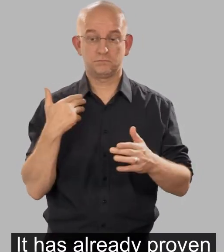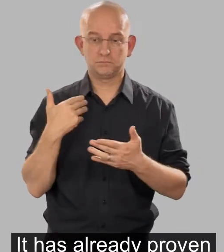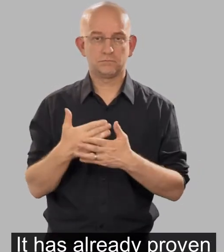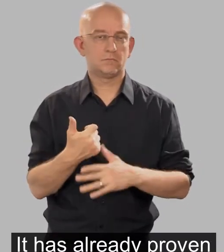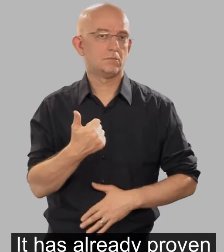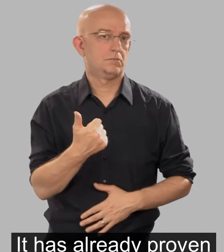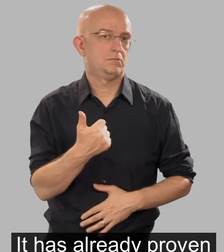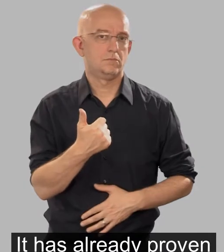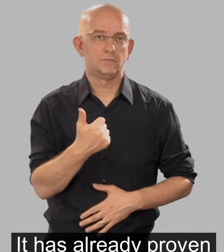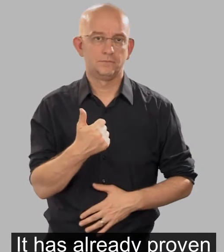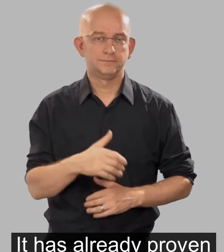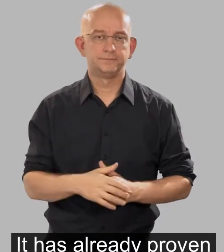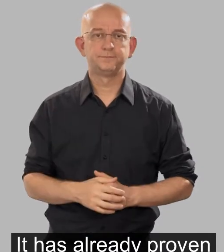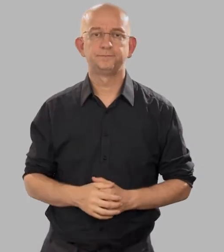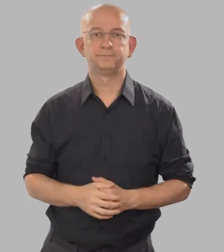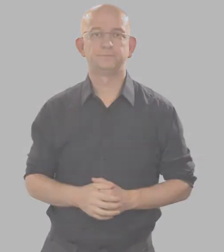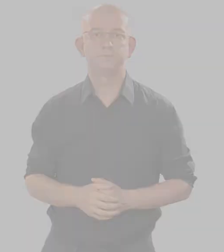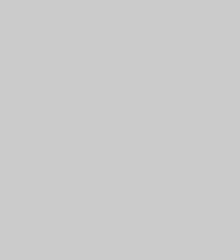It has already proven to be very popular.